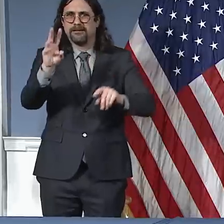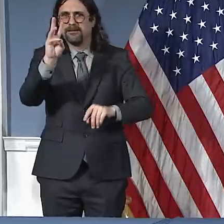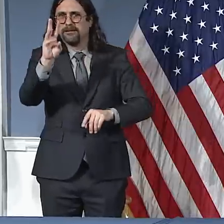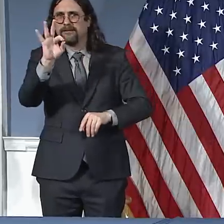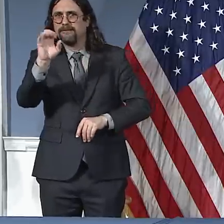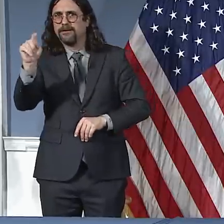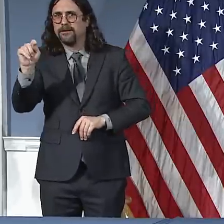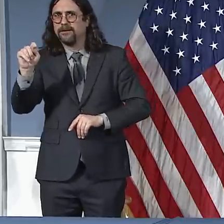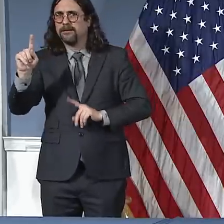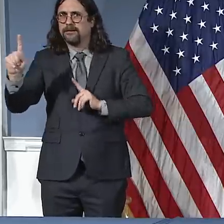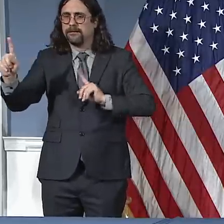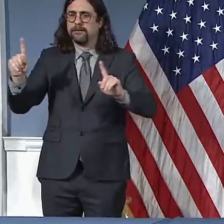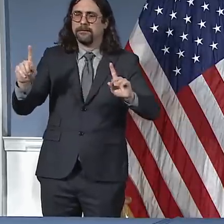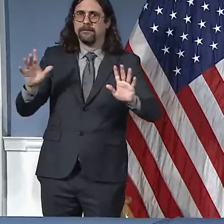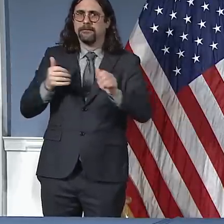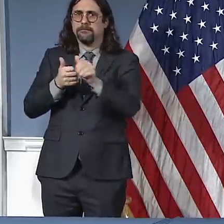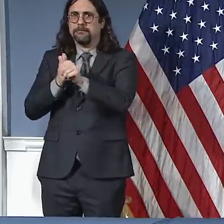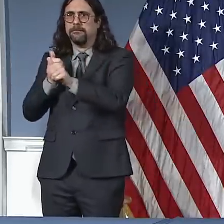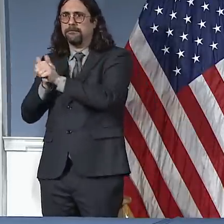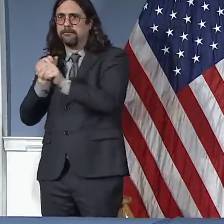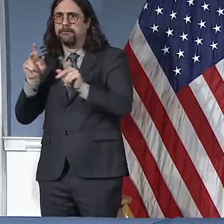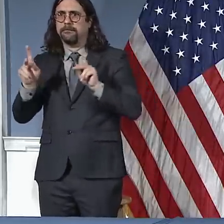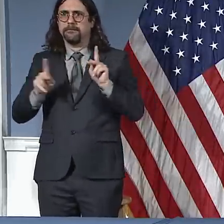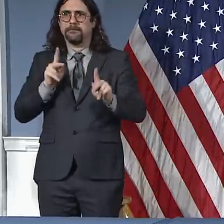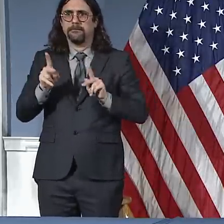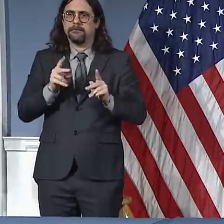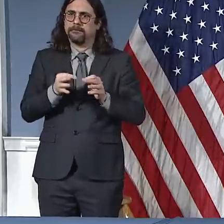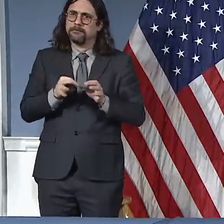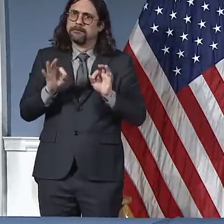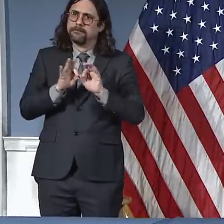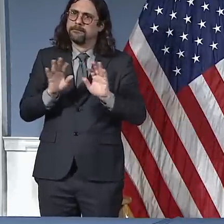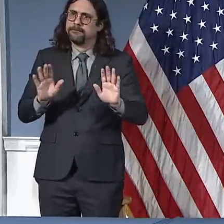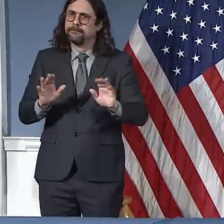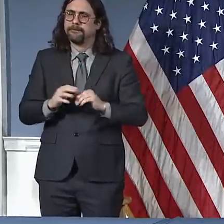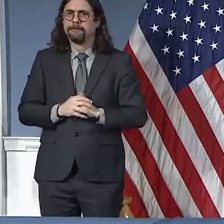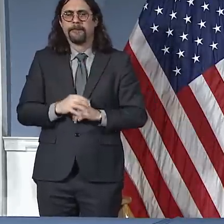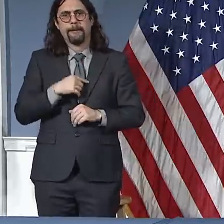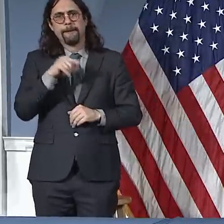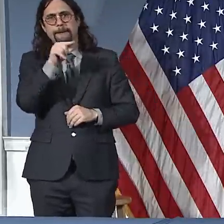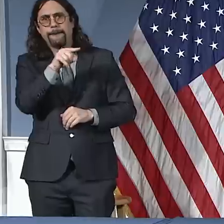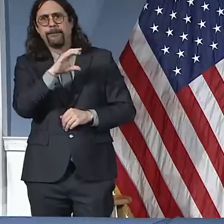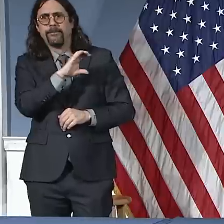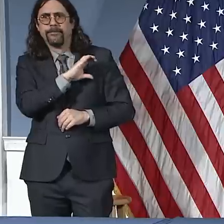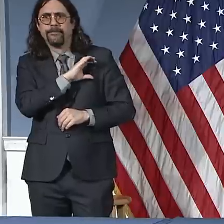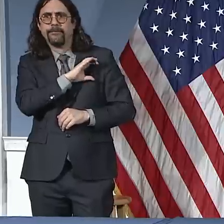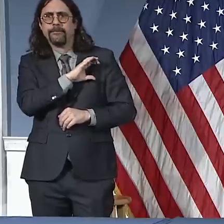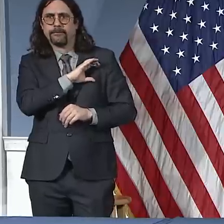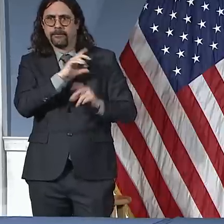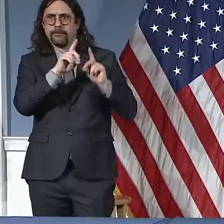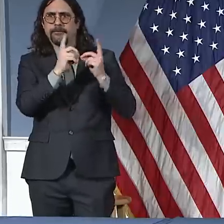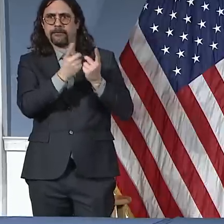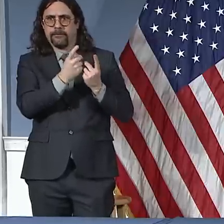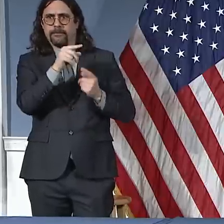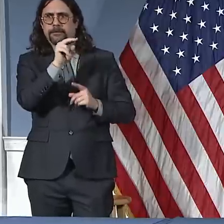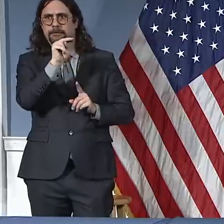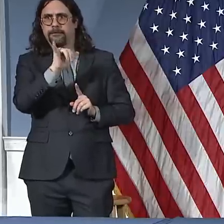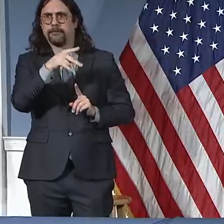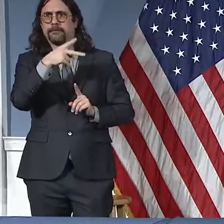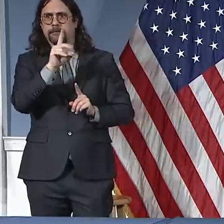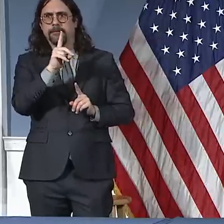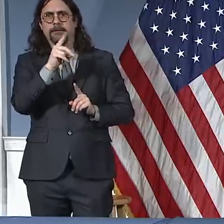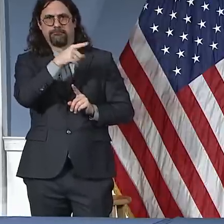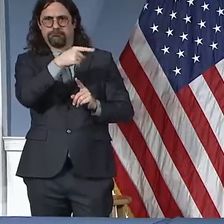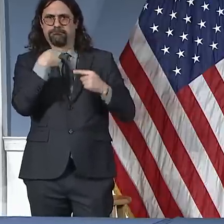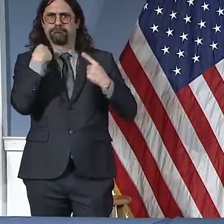to our police commissioner, Dermot Shea. He has been out checking. I've been out checking. He has patrols out all over the city, getting constant feedback.